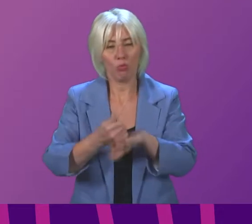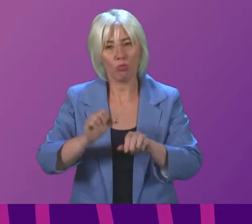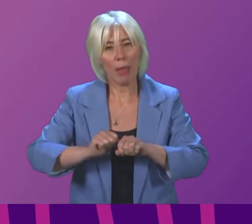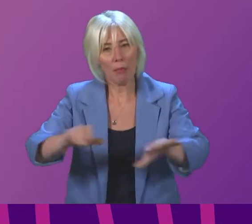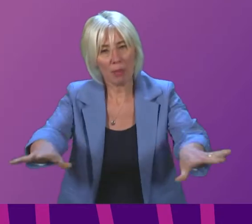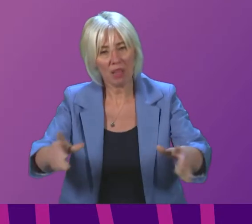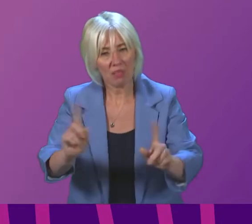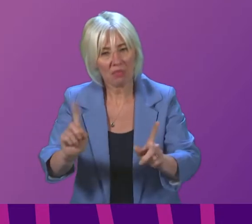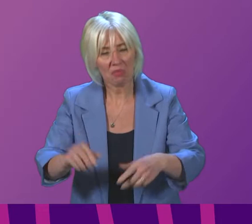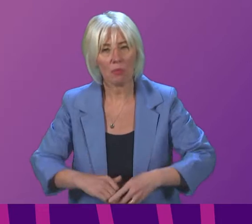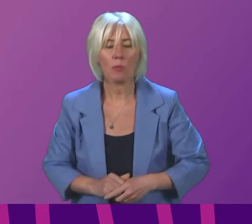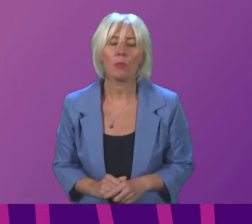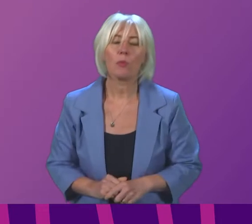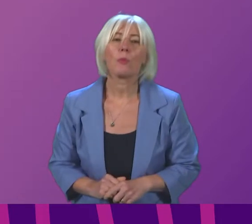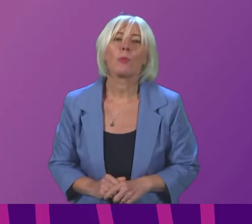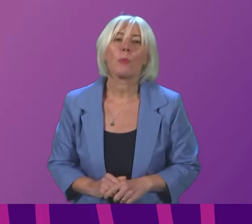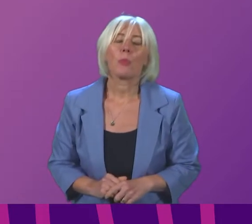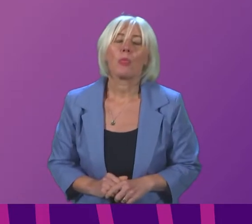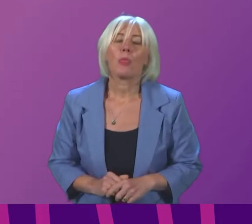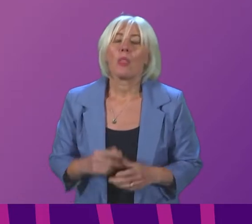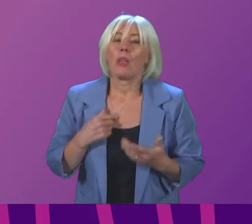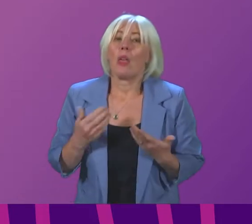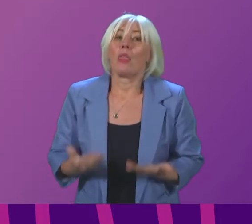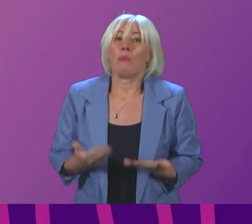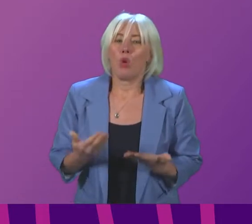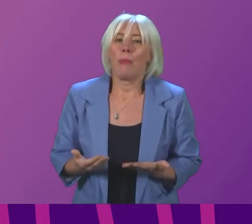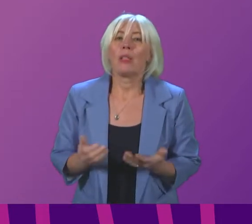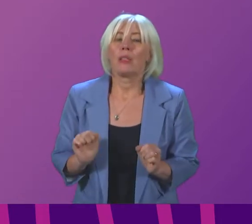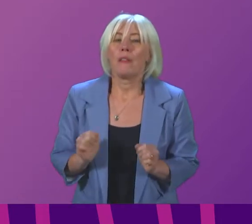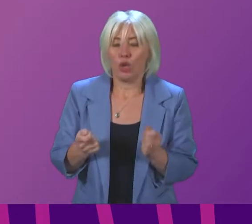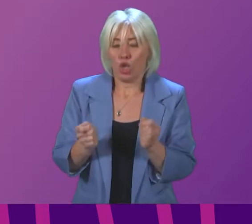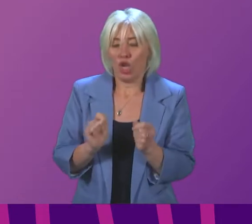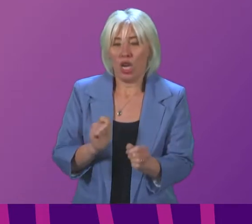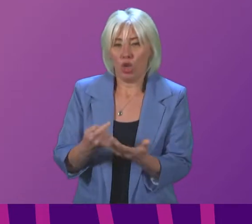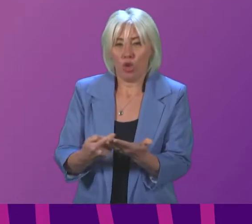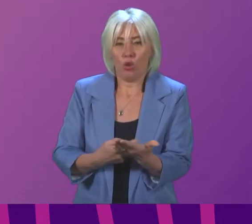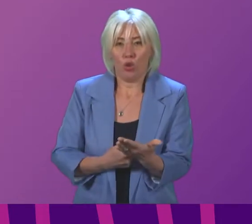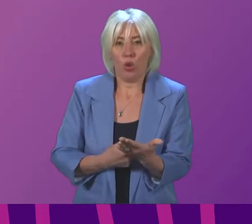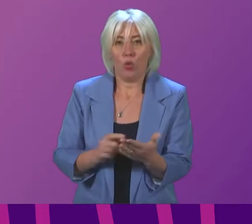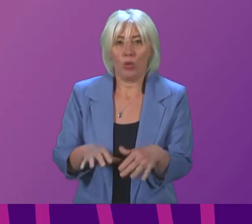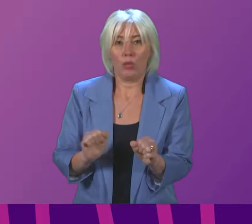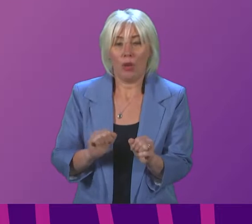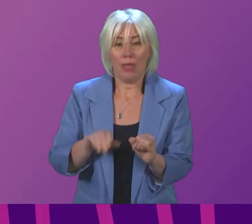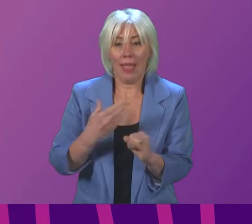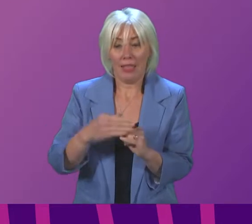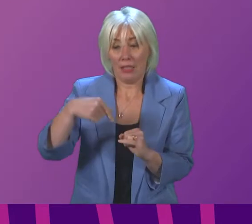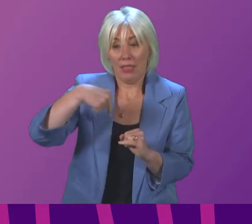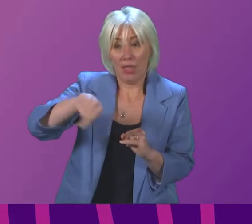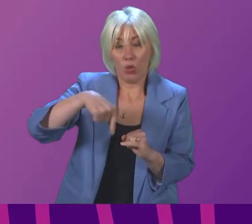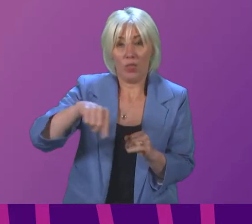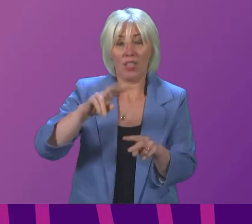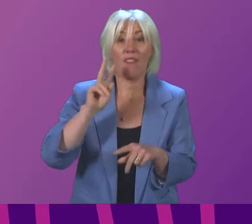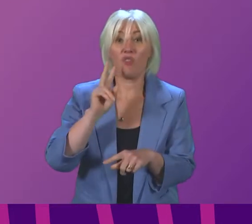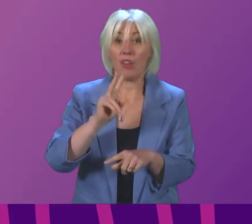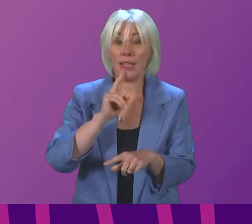first minister we are intending at this stage for the change in regulations to take effect at the end of this week Friday and the guidance